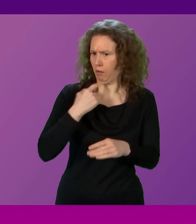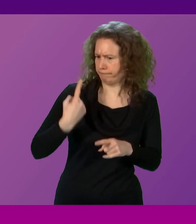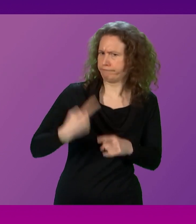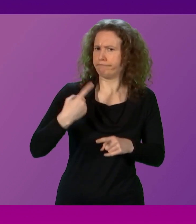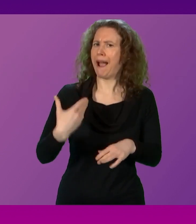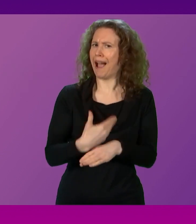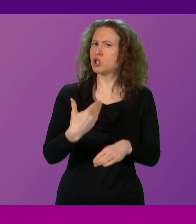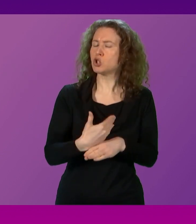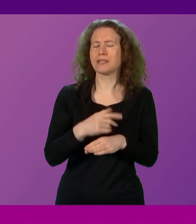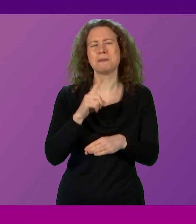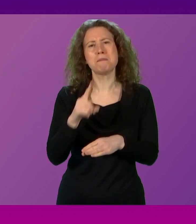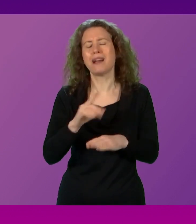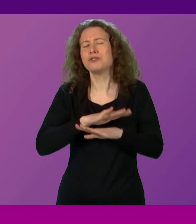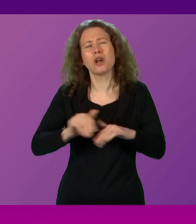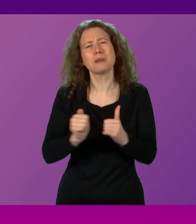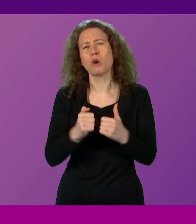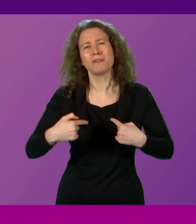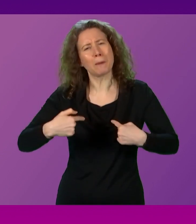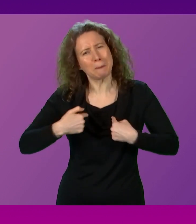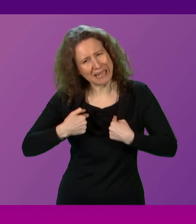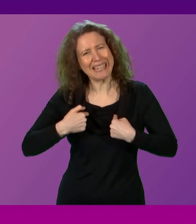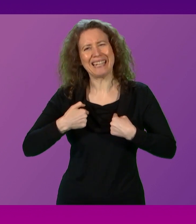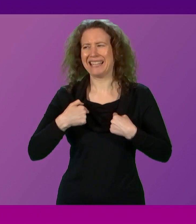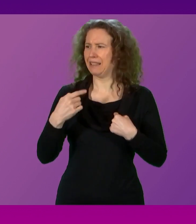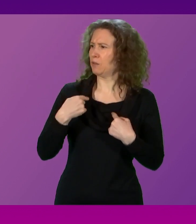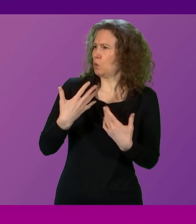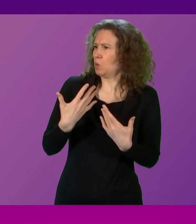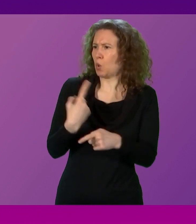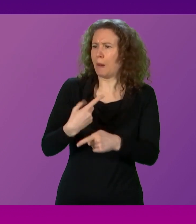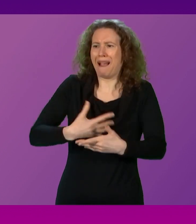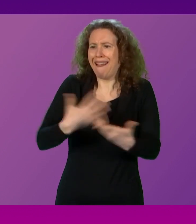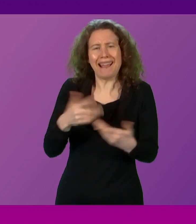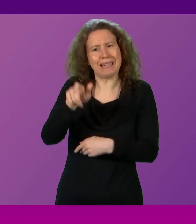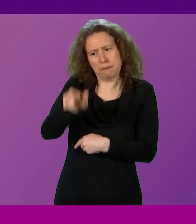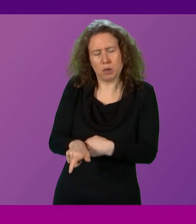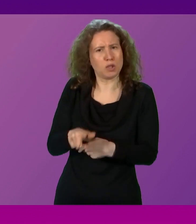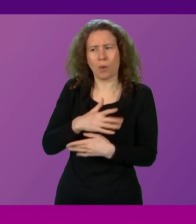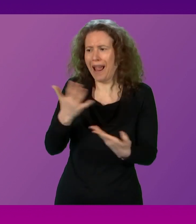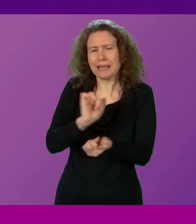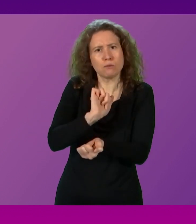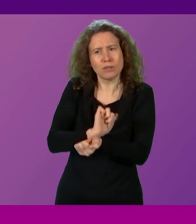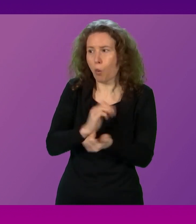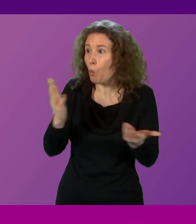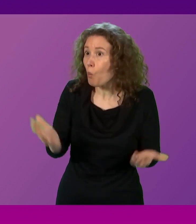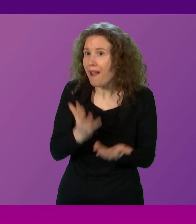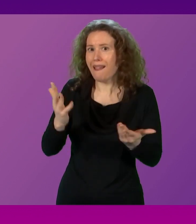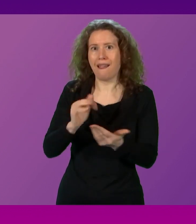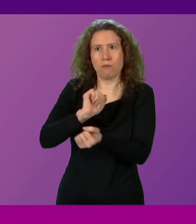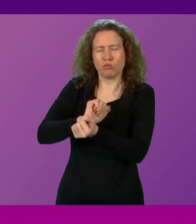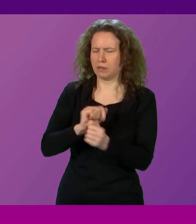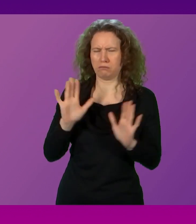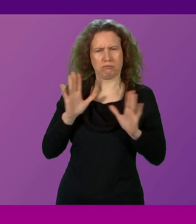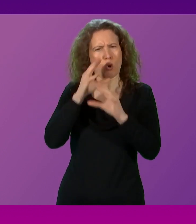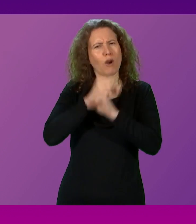Now, it would not be appropriate for me, in respect of any prisoner, to give details of where they are being incarcerated.